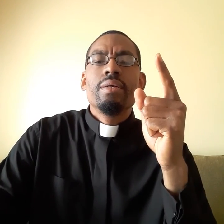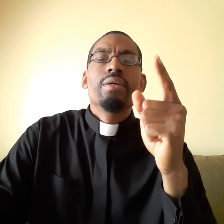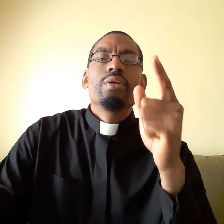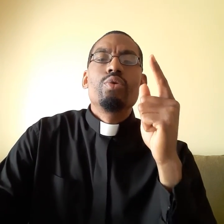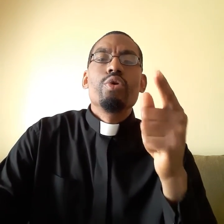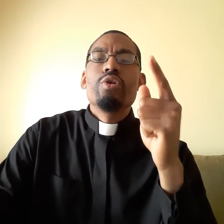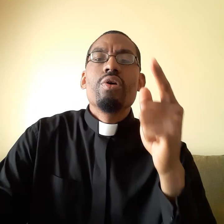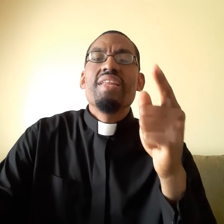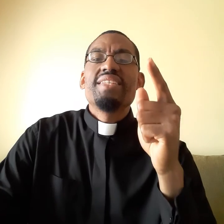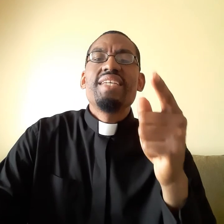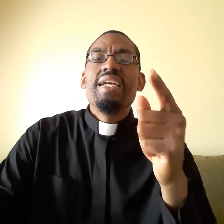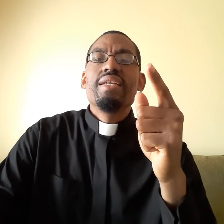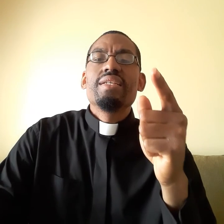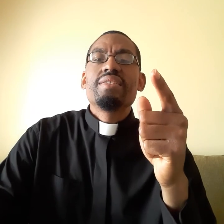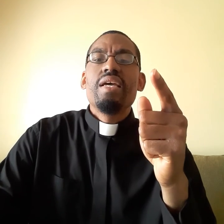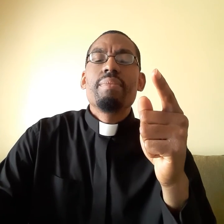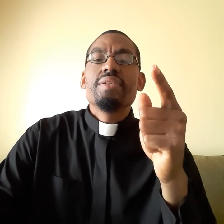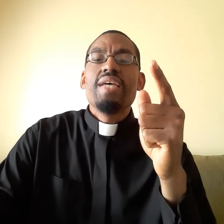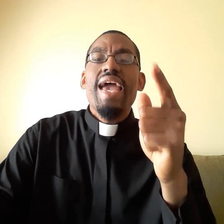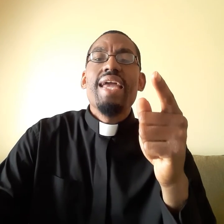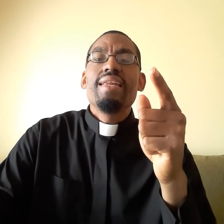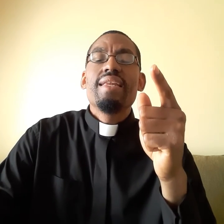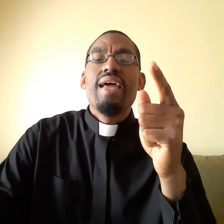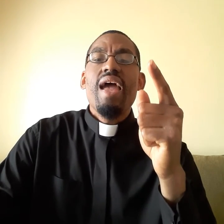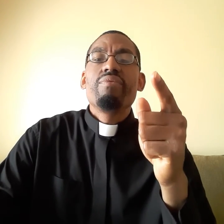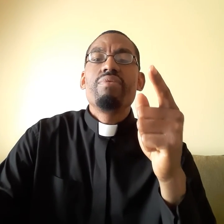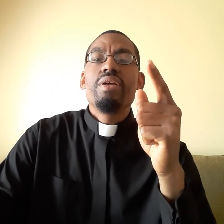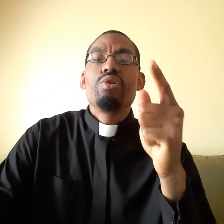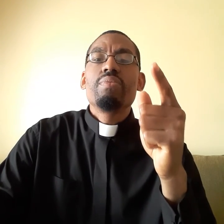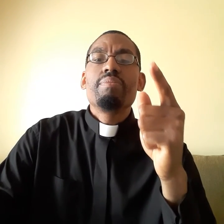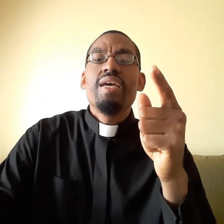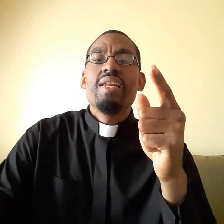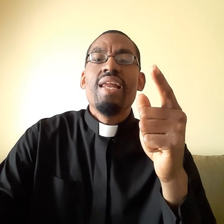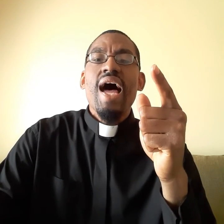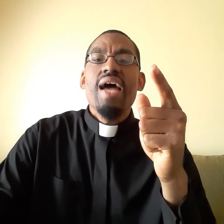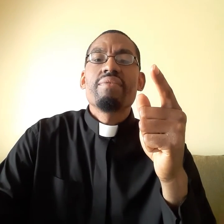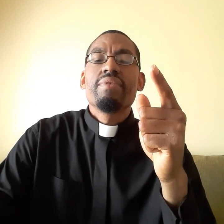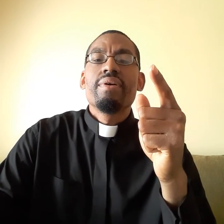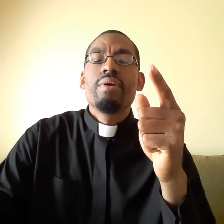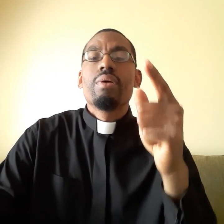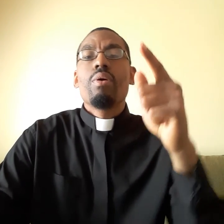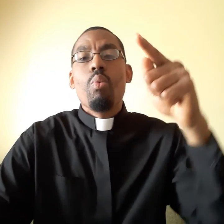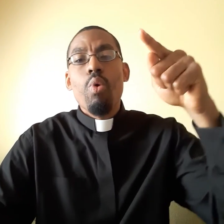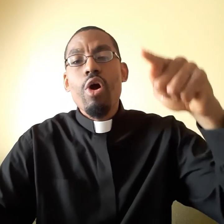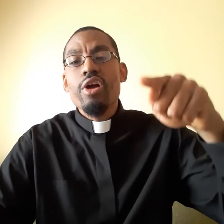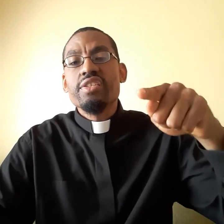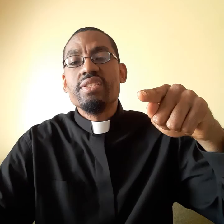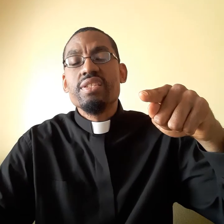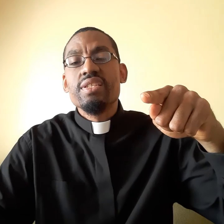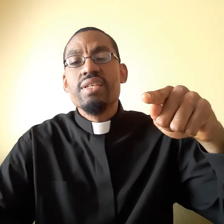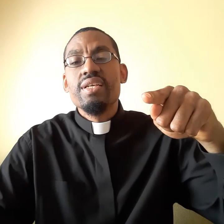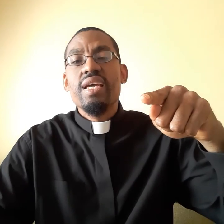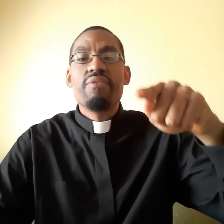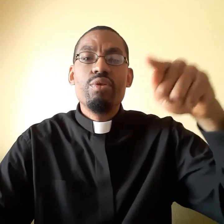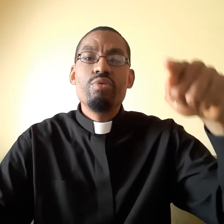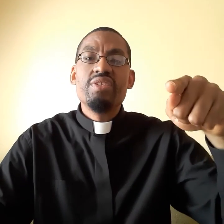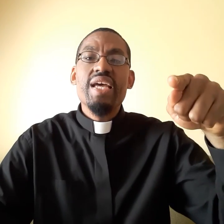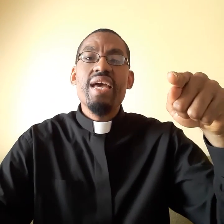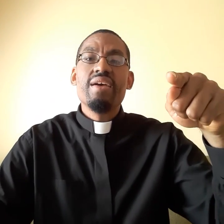Do you know that Satan and his demons hate every human being alive? Worse if you save.